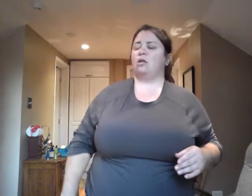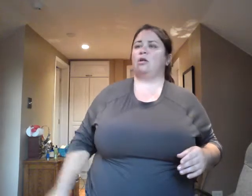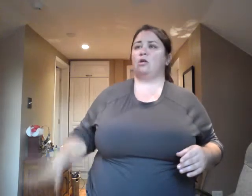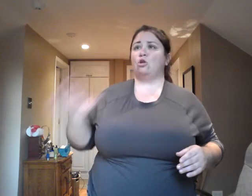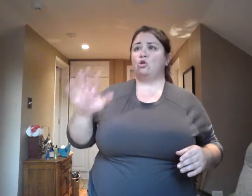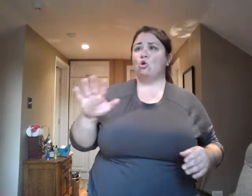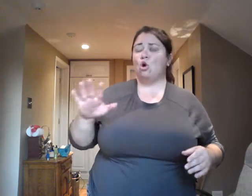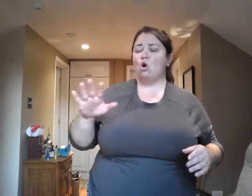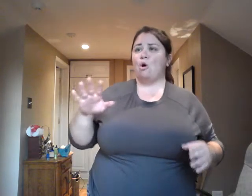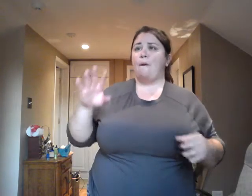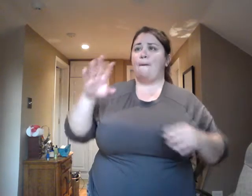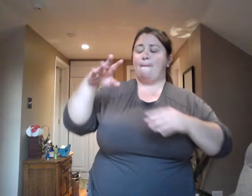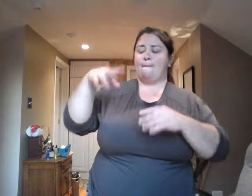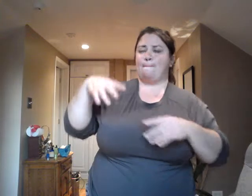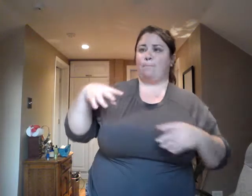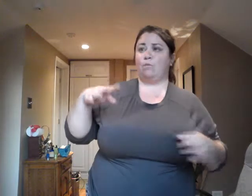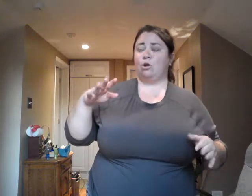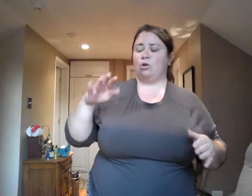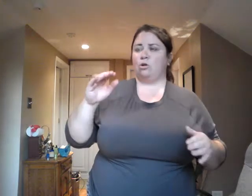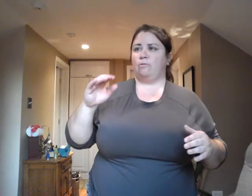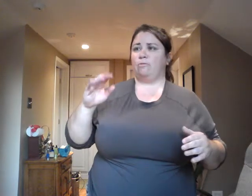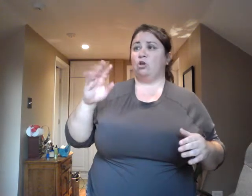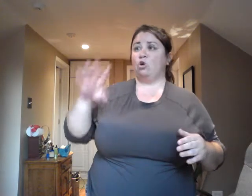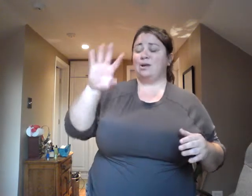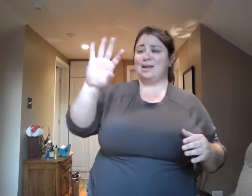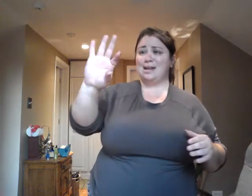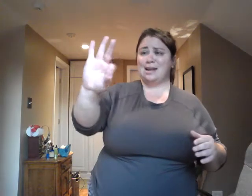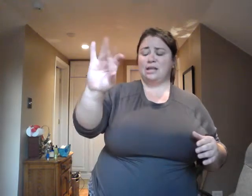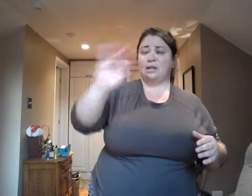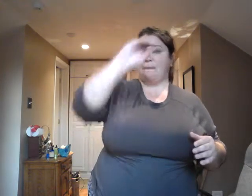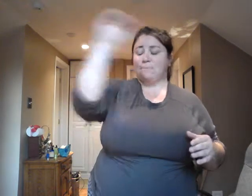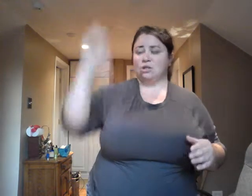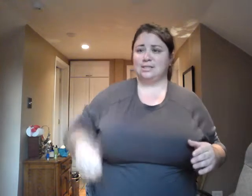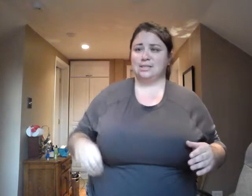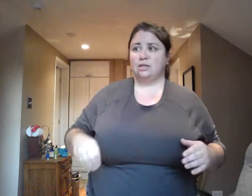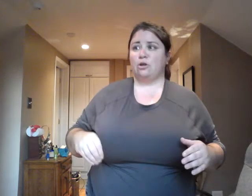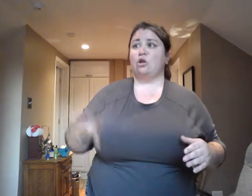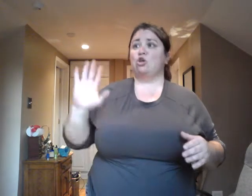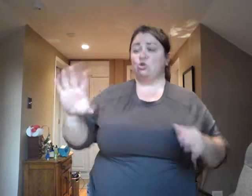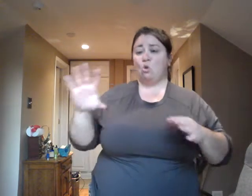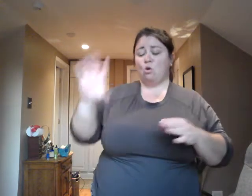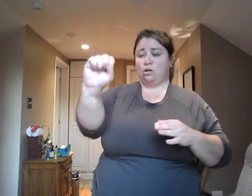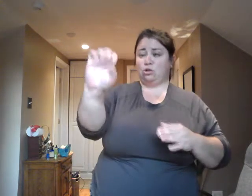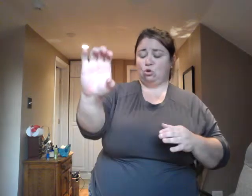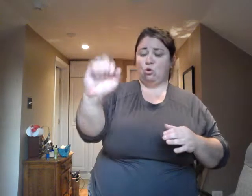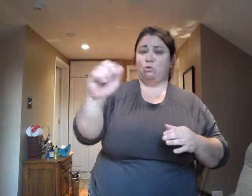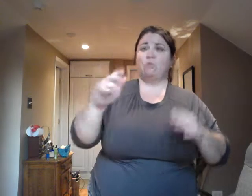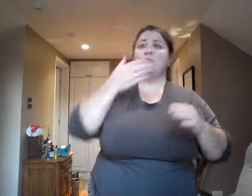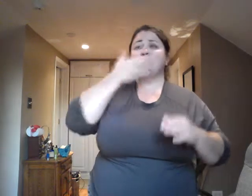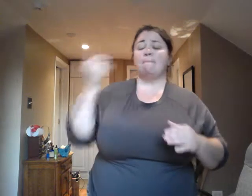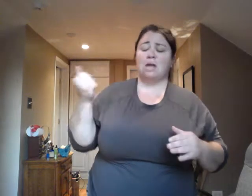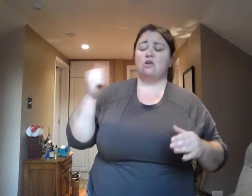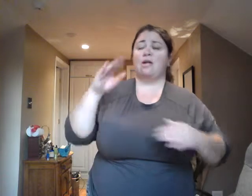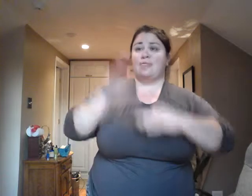that your score was equal to or better than 98 percent of the students in all of North America.